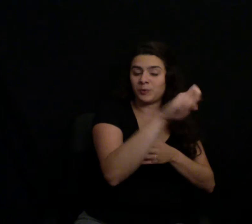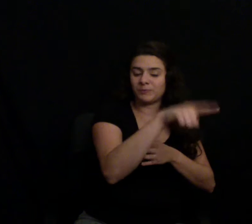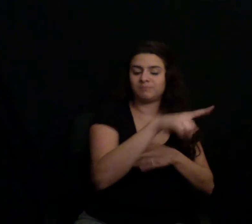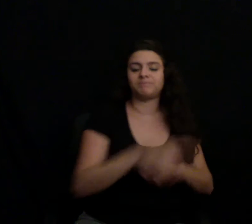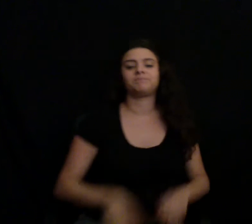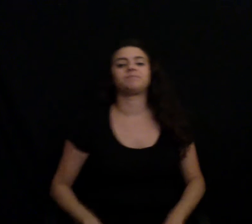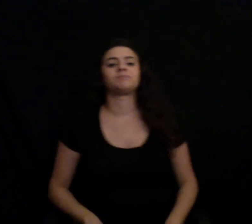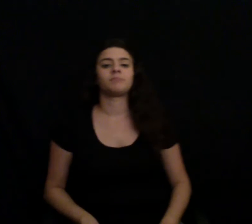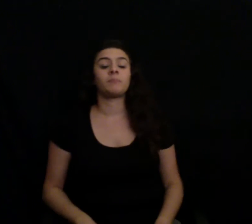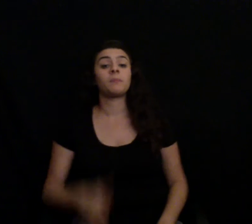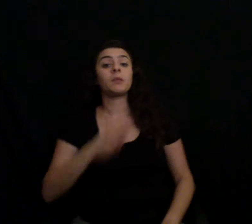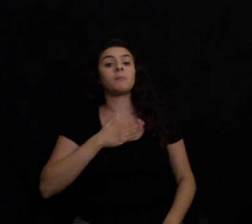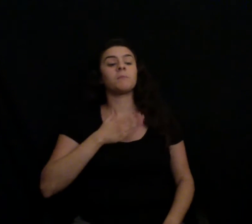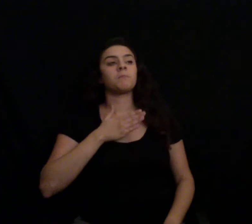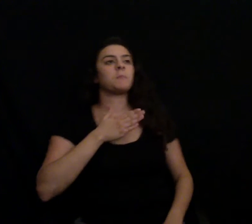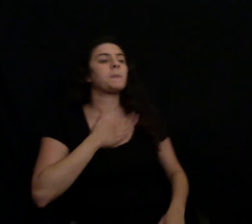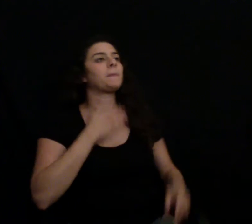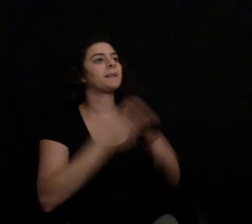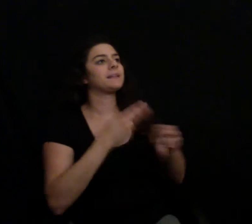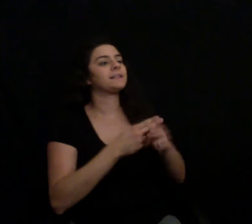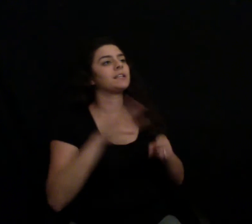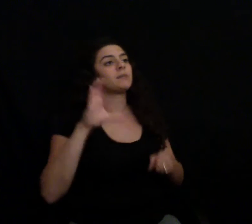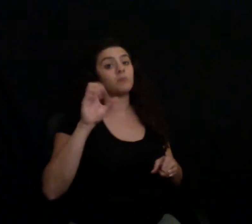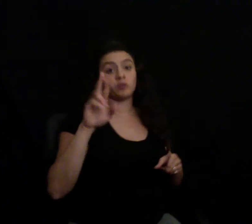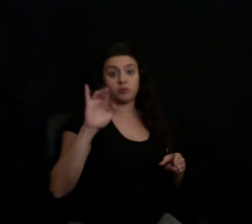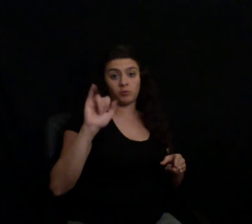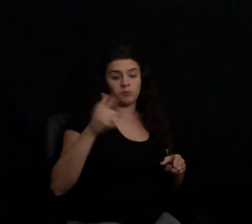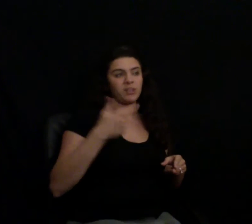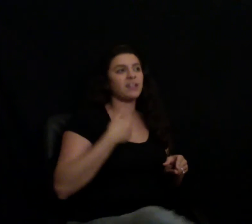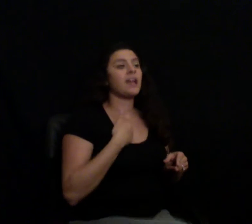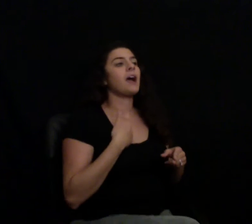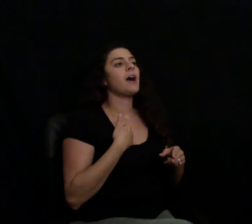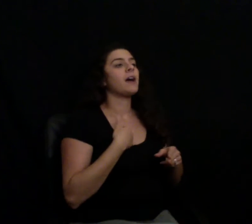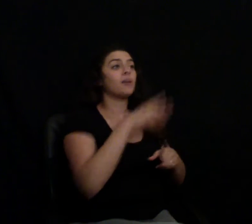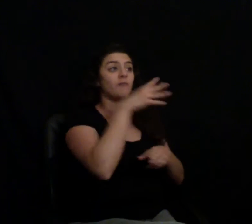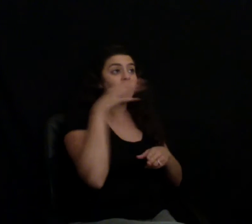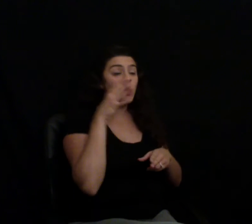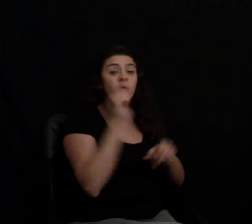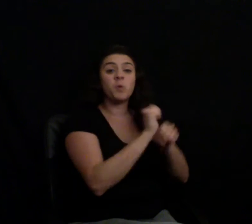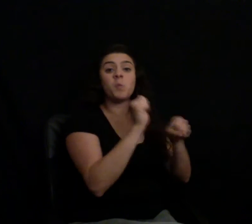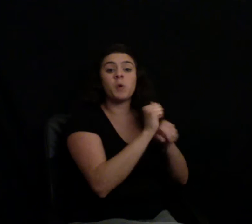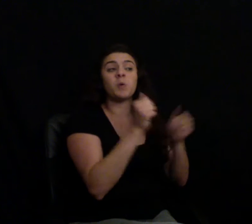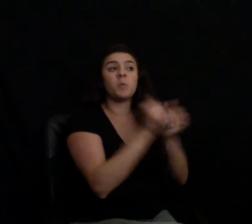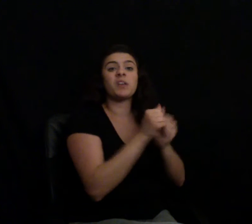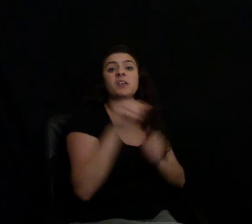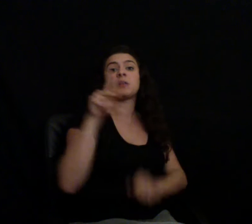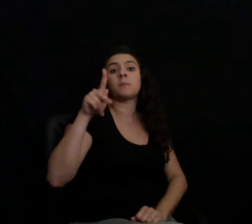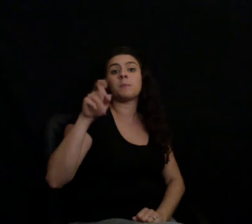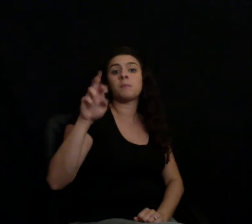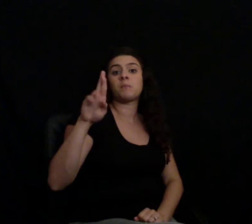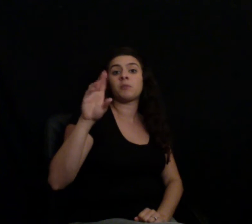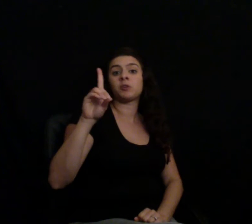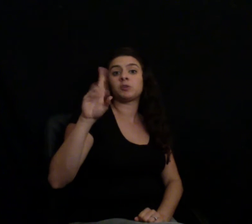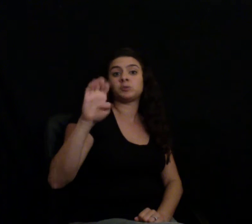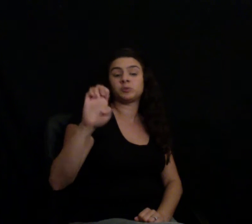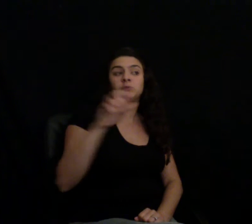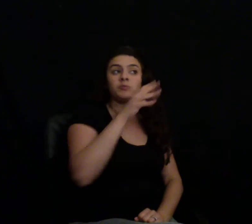My name is Craig Watts. I'm a contract poultry producer with Purdue Farms. I live in southeastern North Carolina. I collaborated with